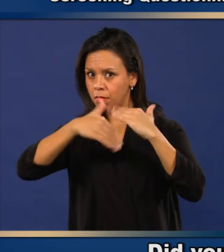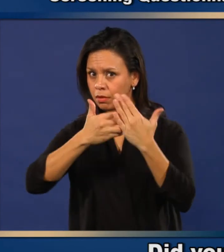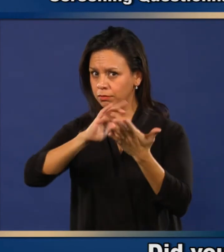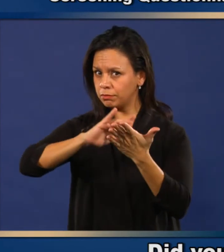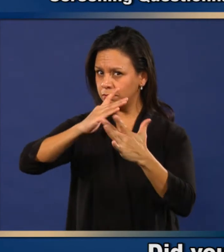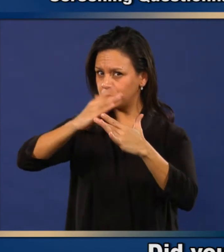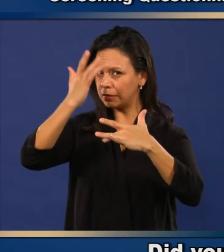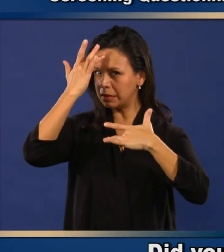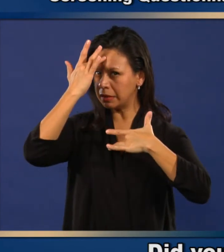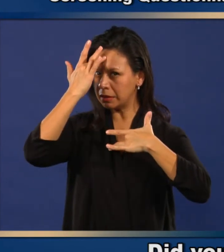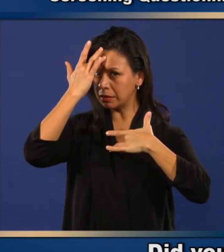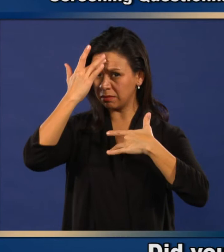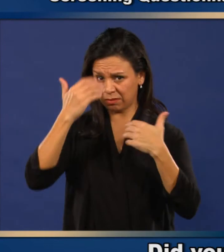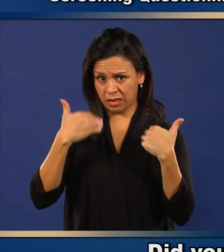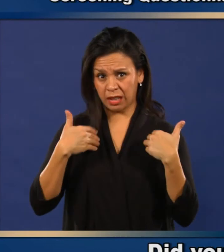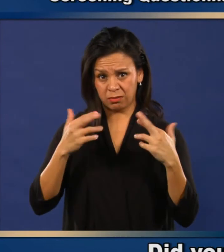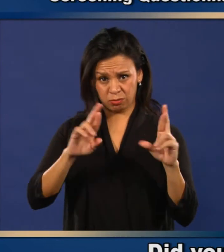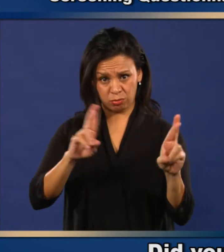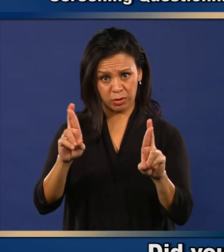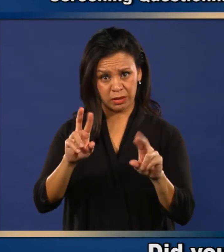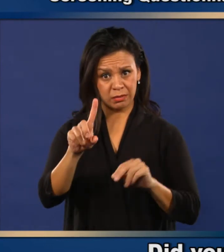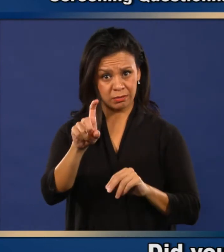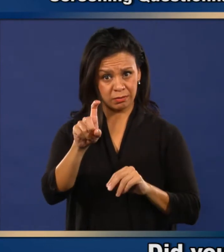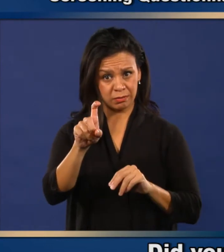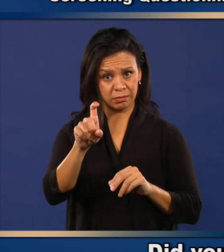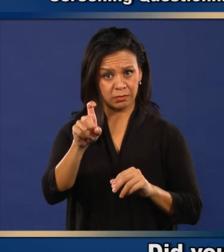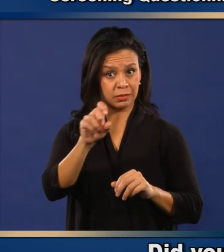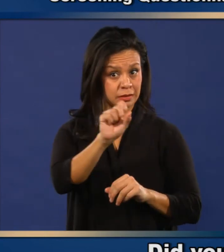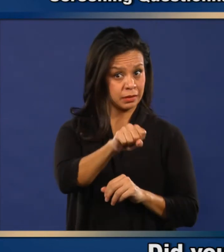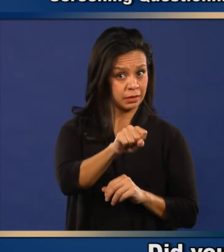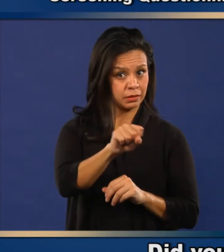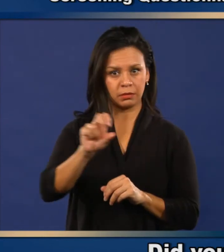yes, or no?